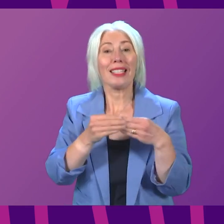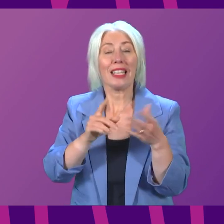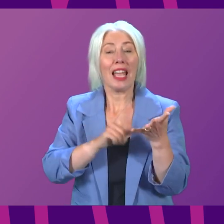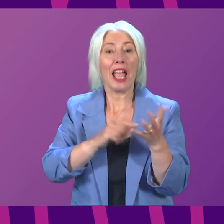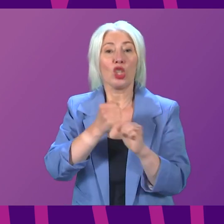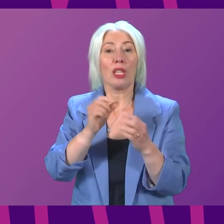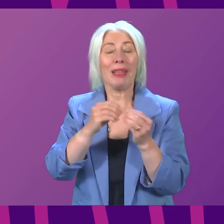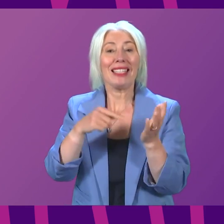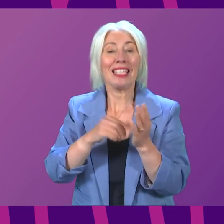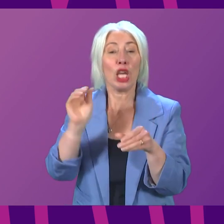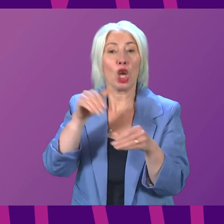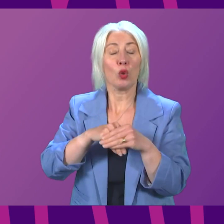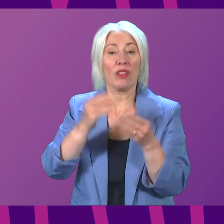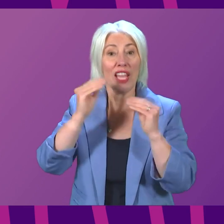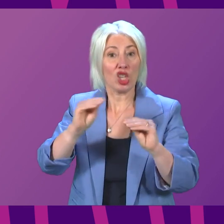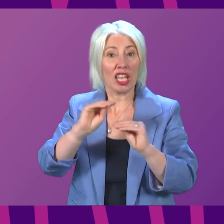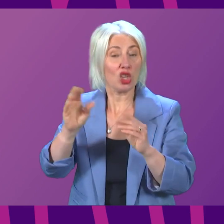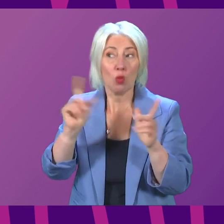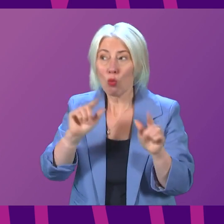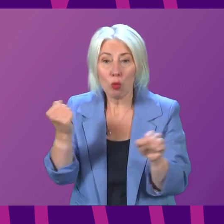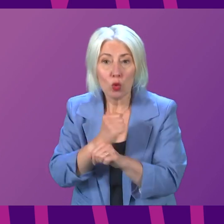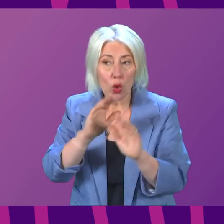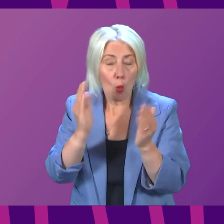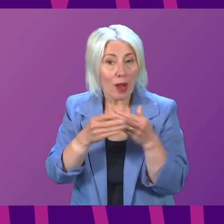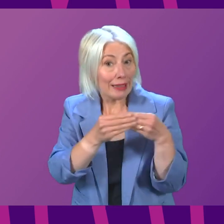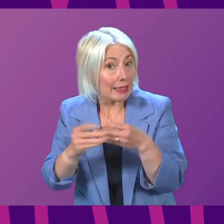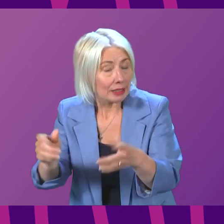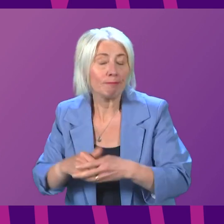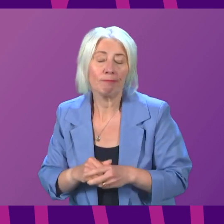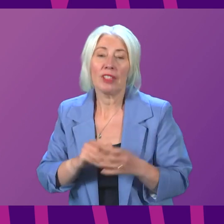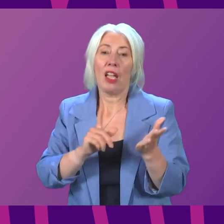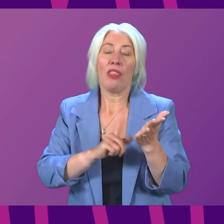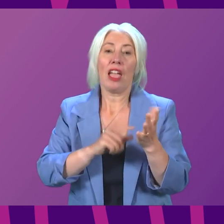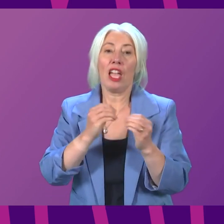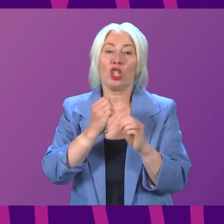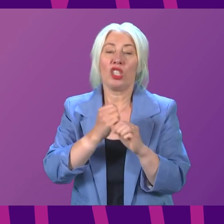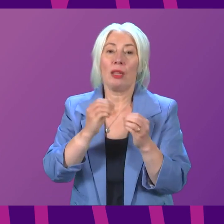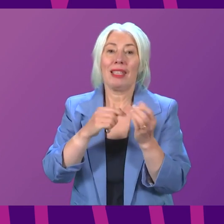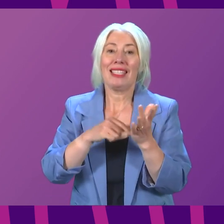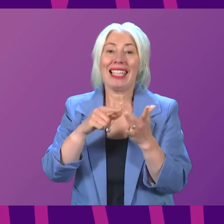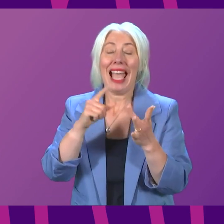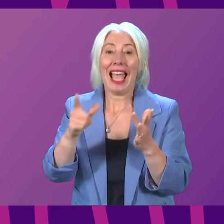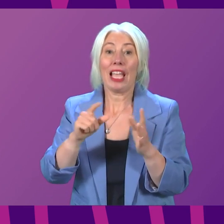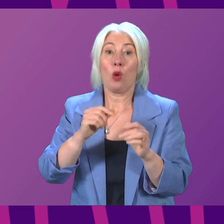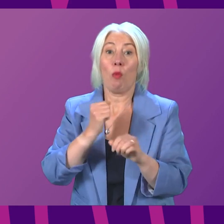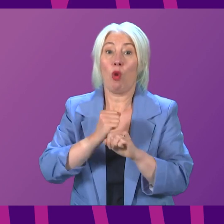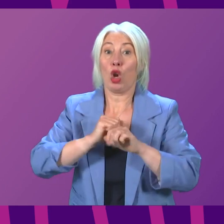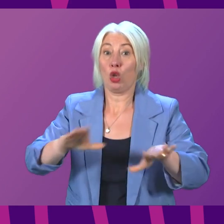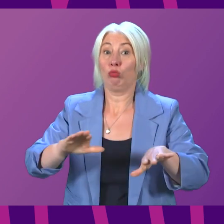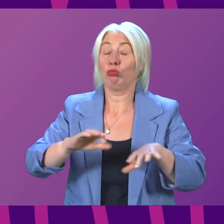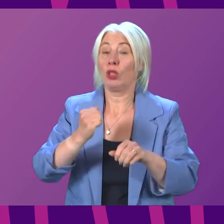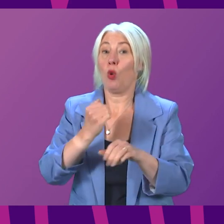education. First Minister. The recommendations of the LGBTI inclusive education working group were published in November